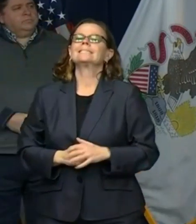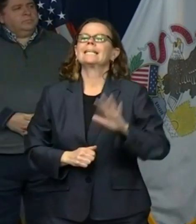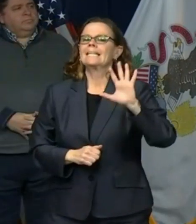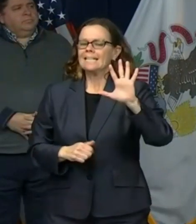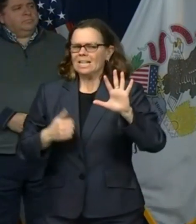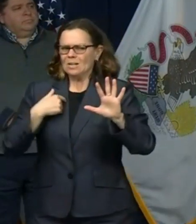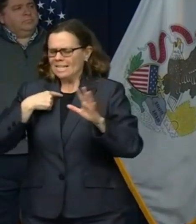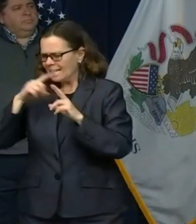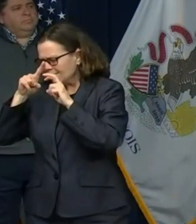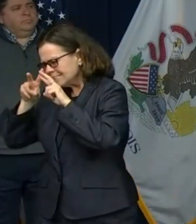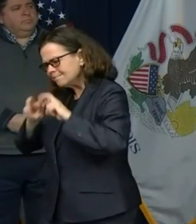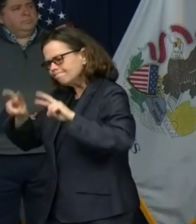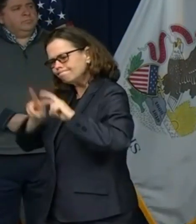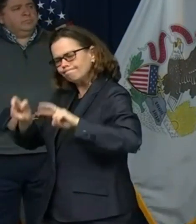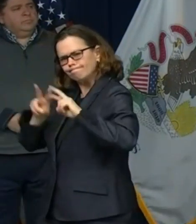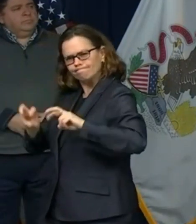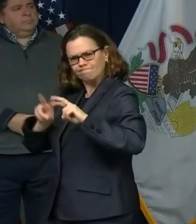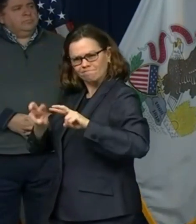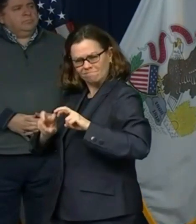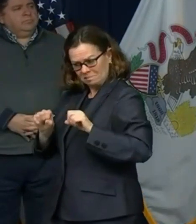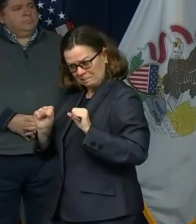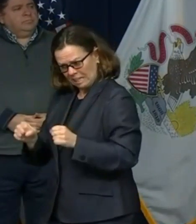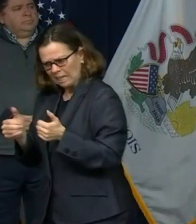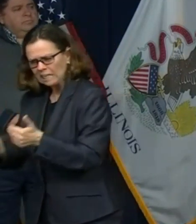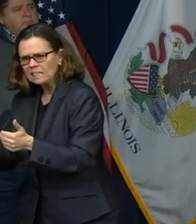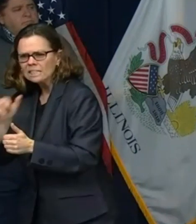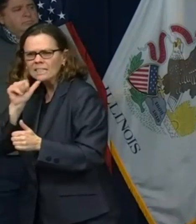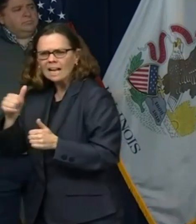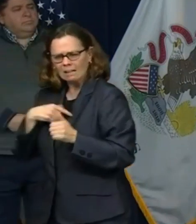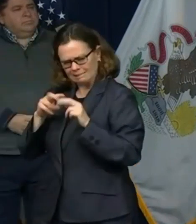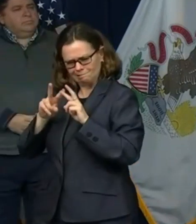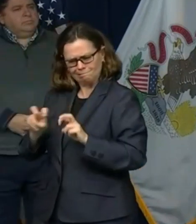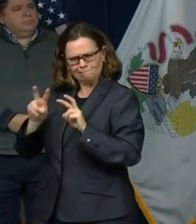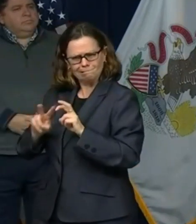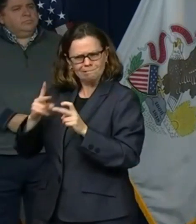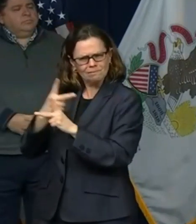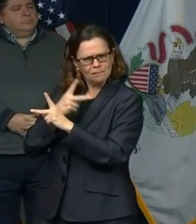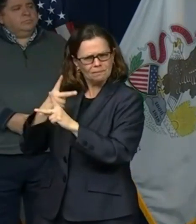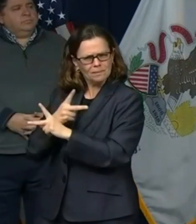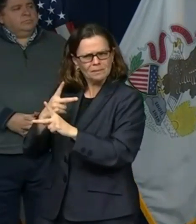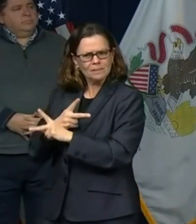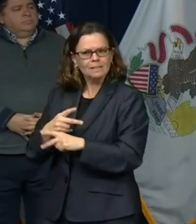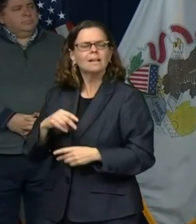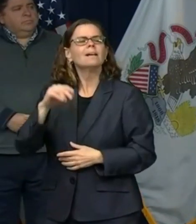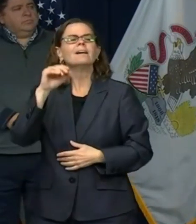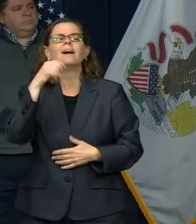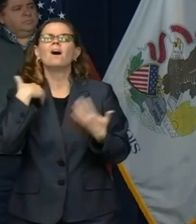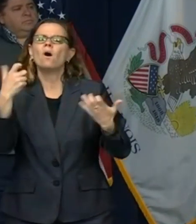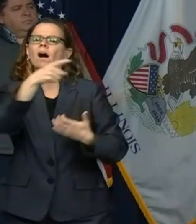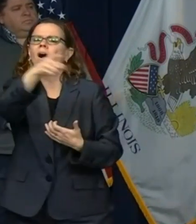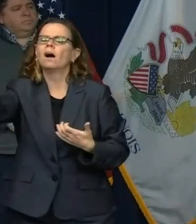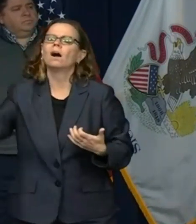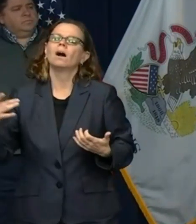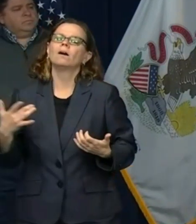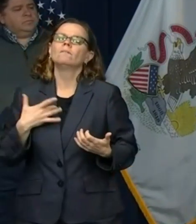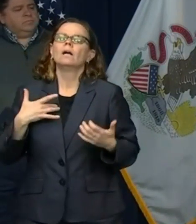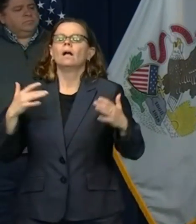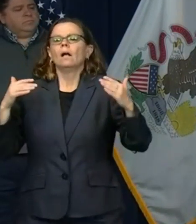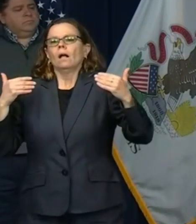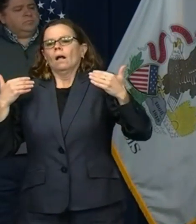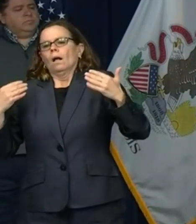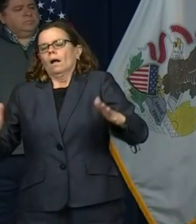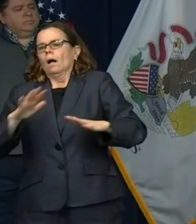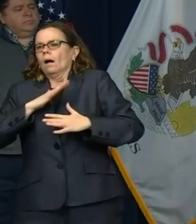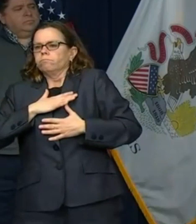we're trying to find ways that people can get some level of normalcy back, right? We know the hardship that